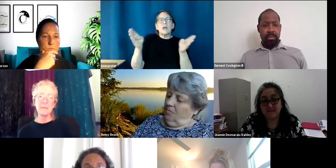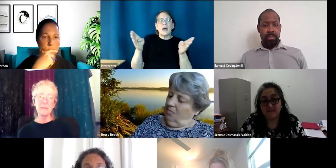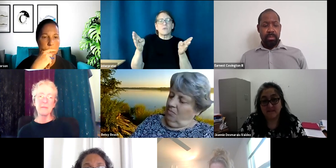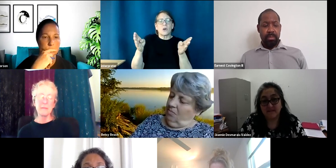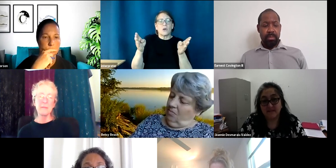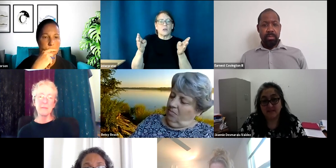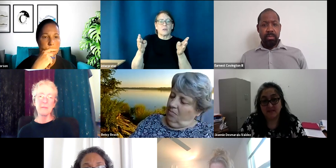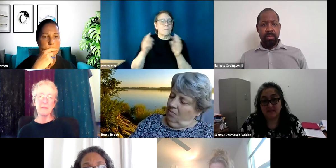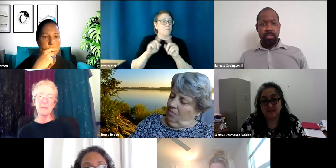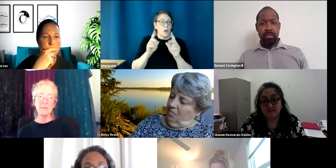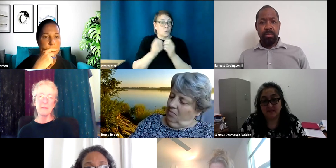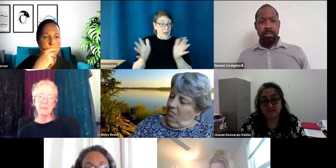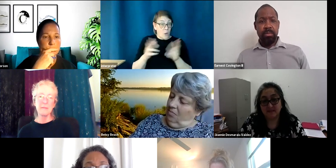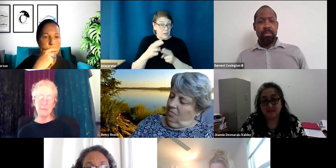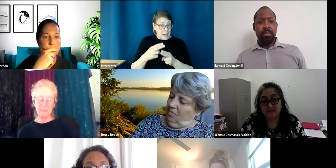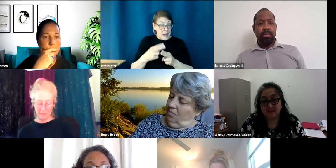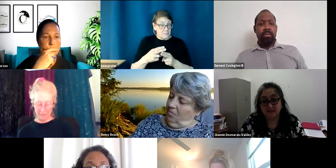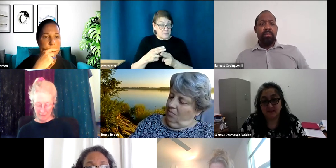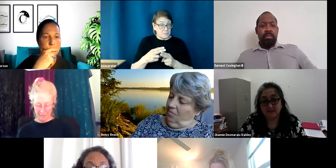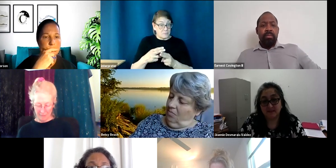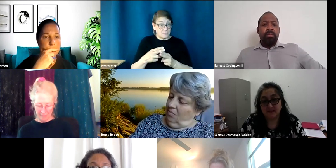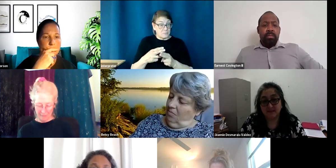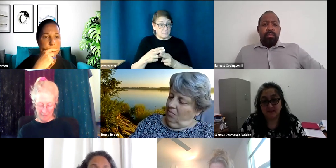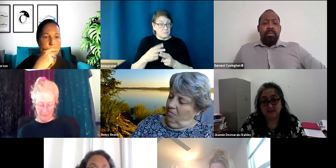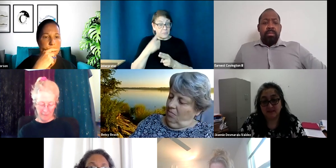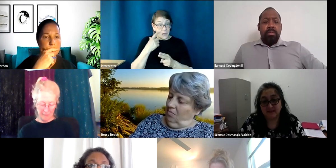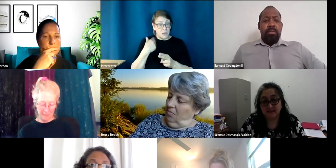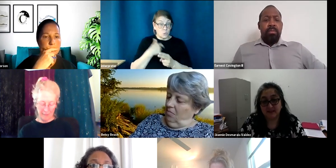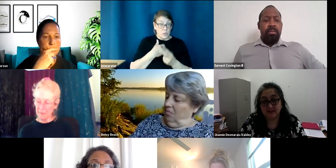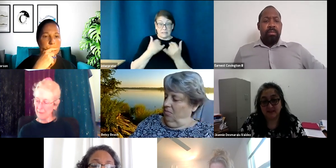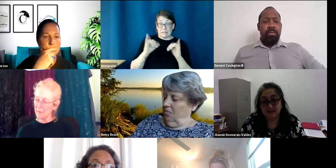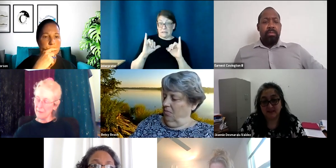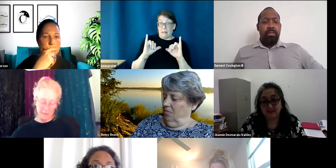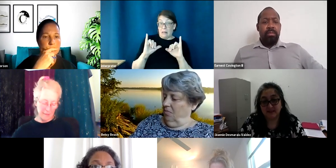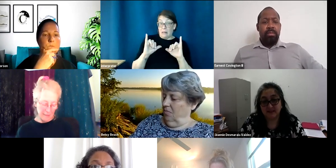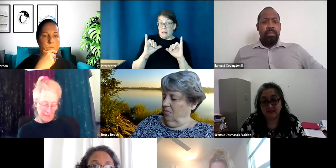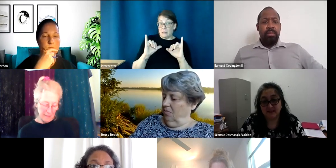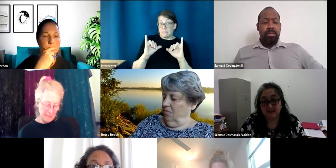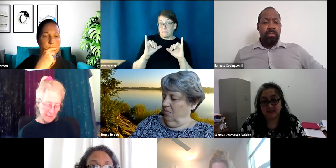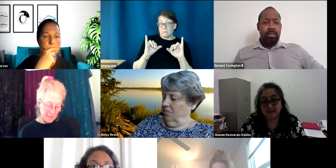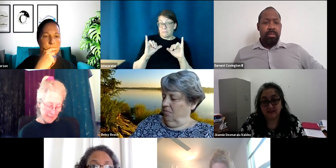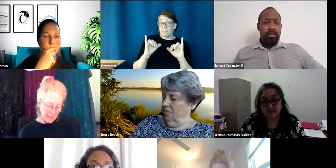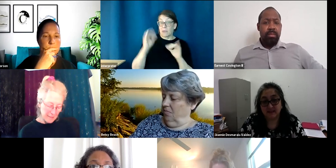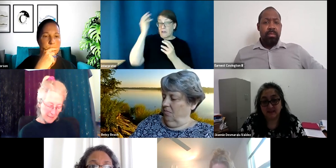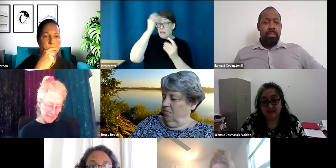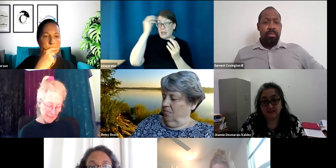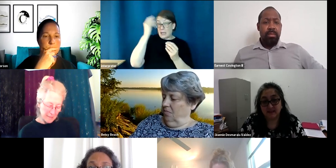names, and since we, we still are thinking about different people,